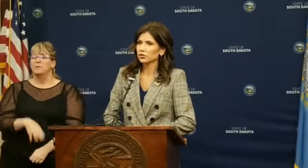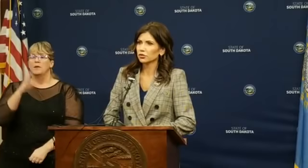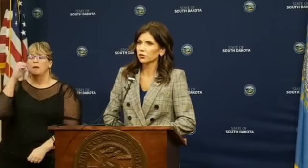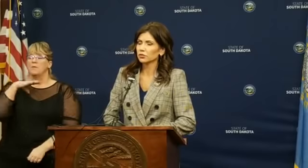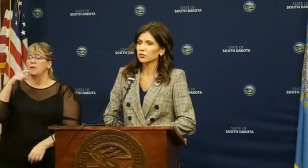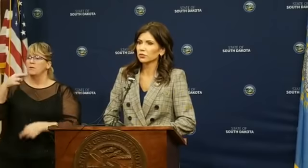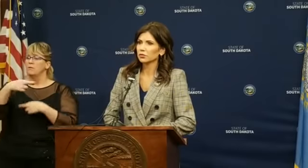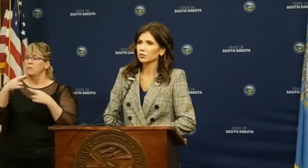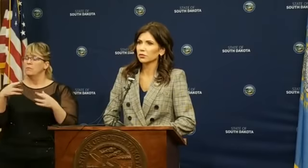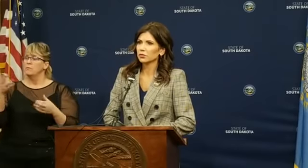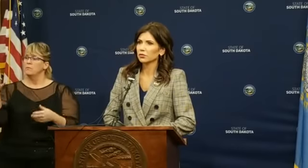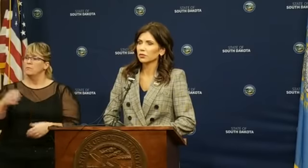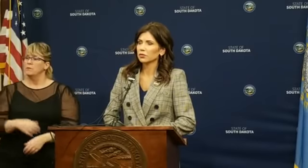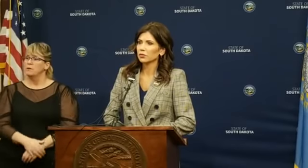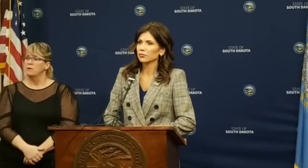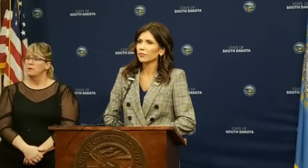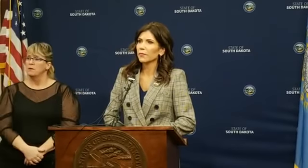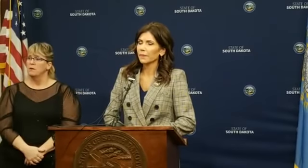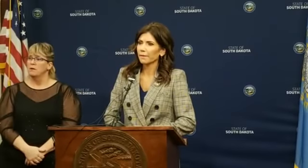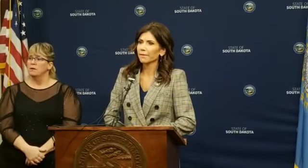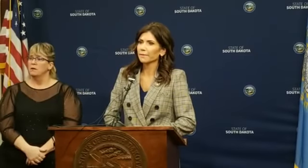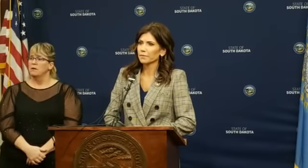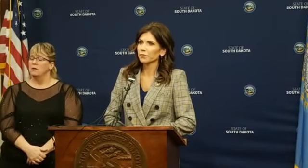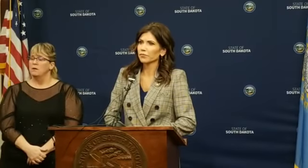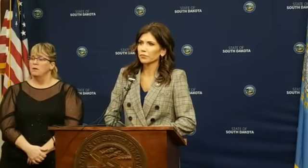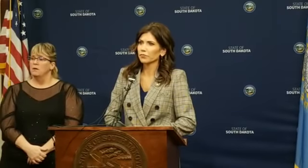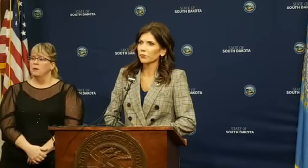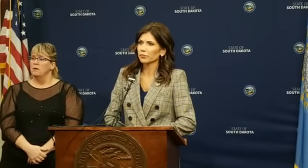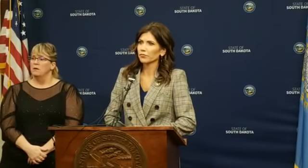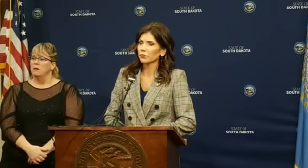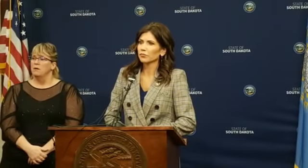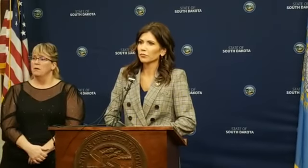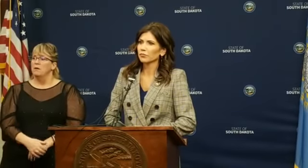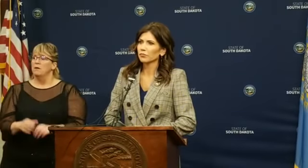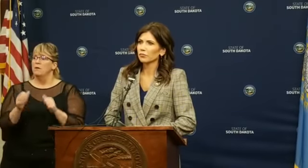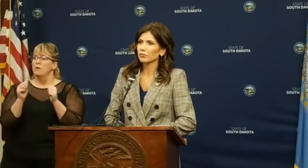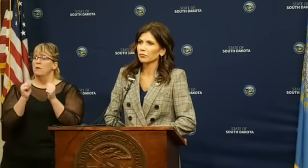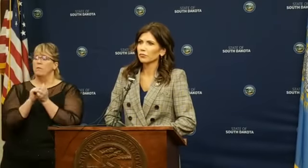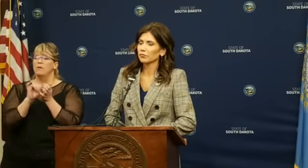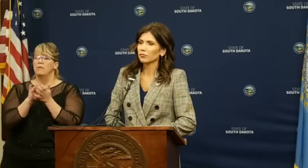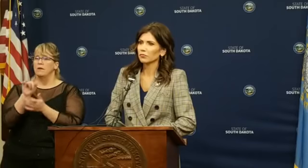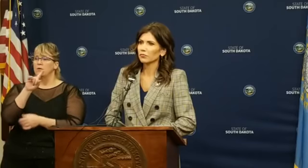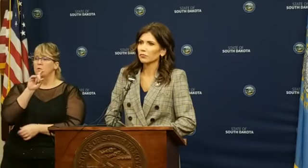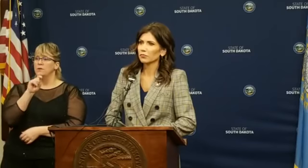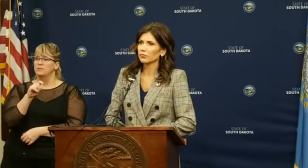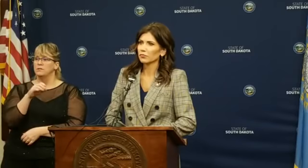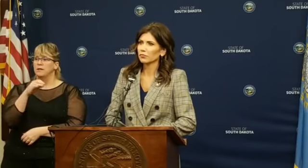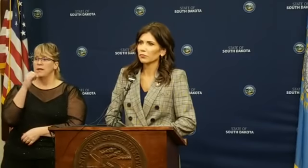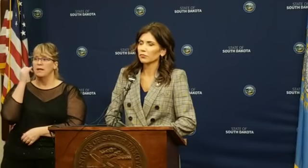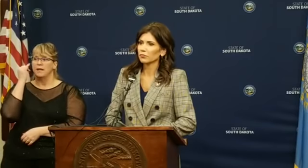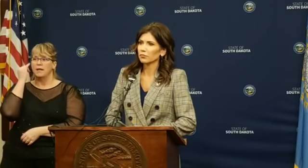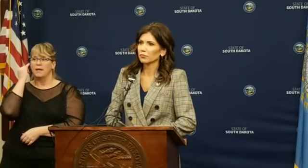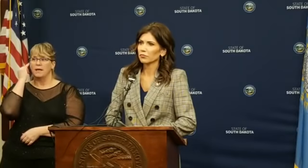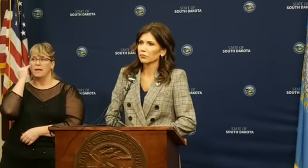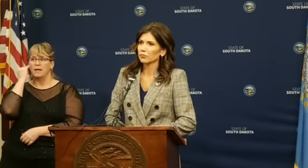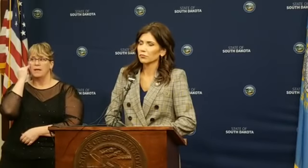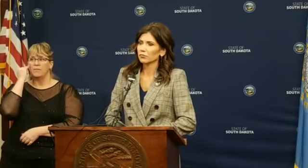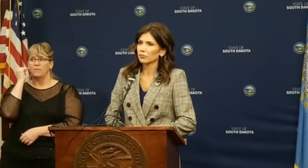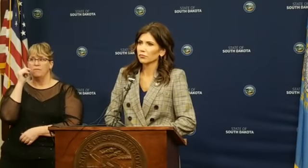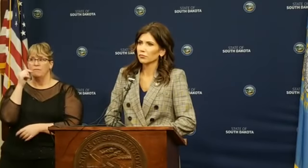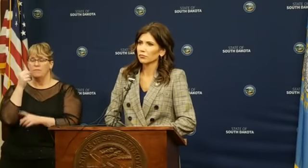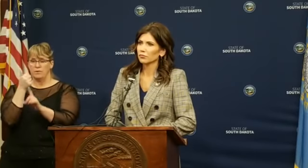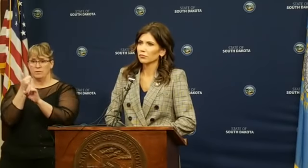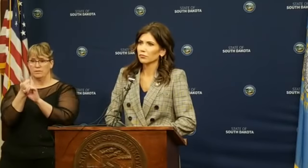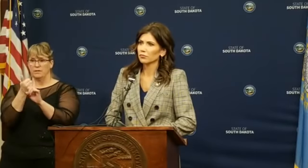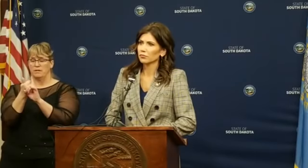Chris Mondraw. Sure. Just to follow up on that question, what should happen if you are a transgender child, particularly